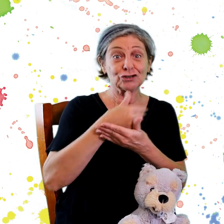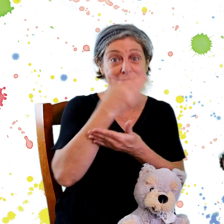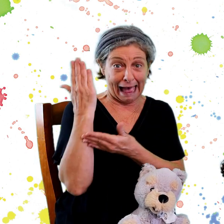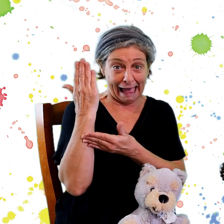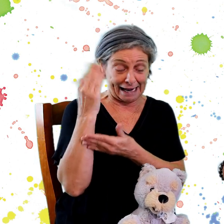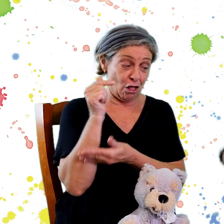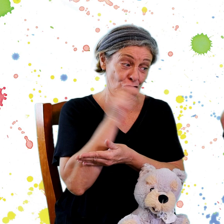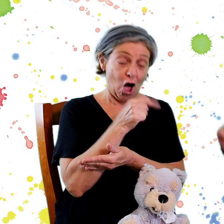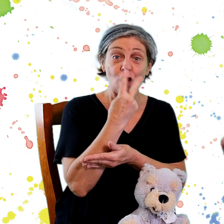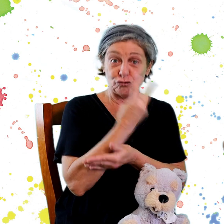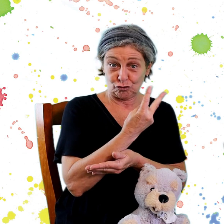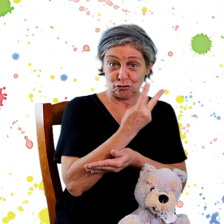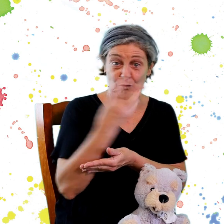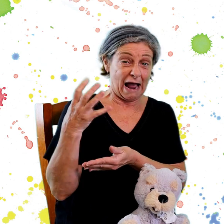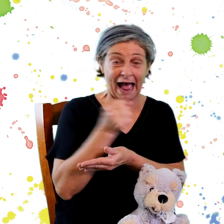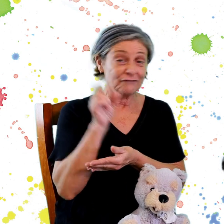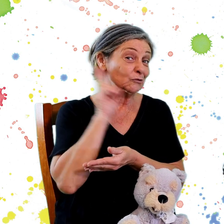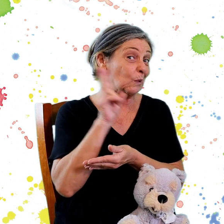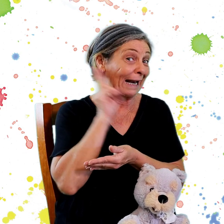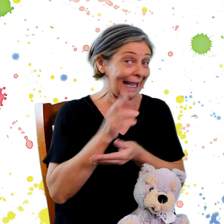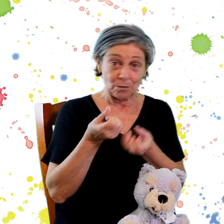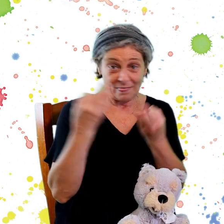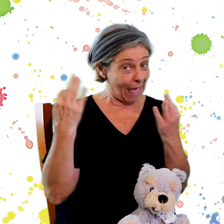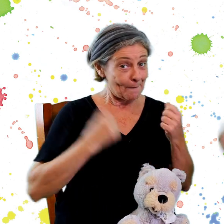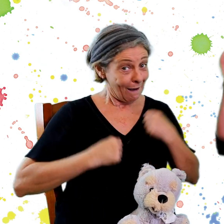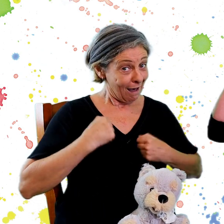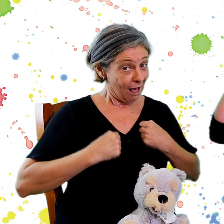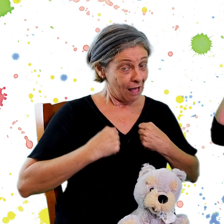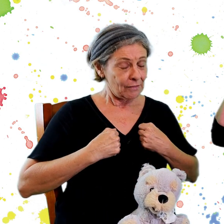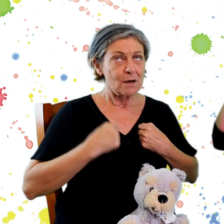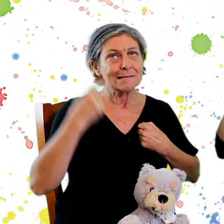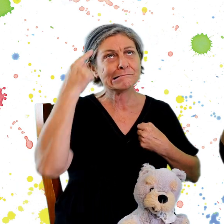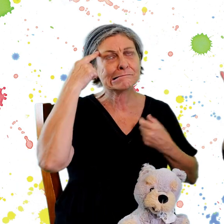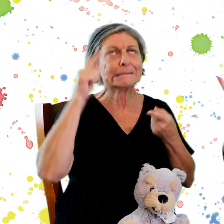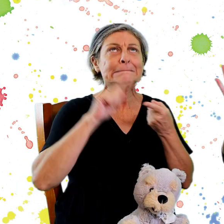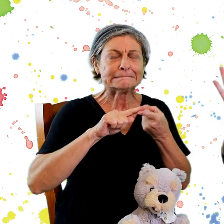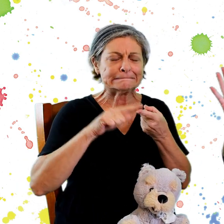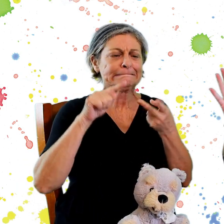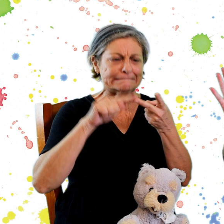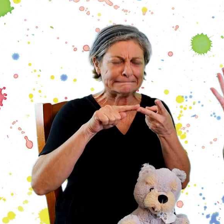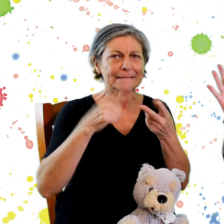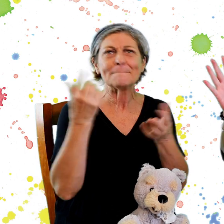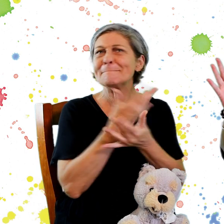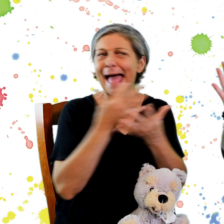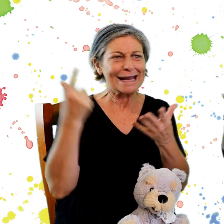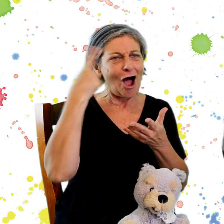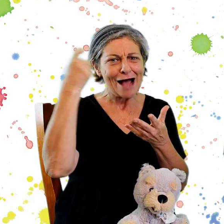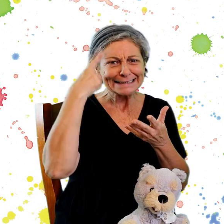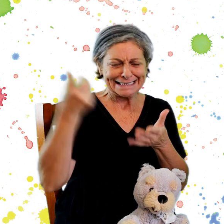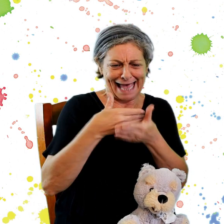Bandit have to get clean without having a bath. So I had to think of lots of ideas about how they